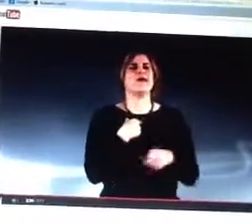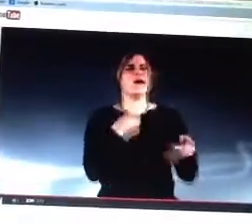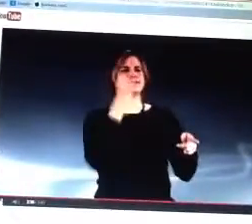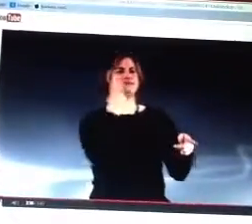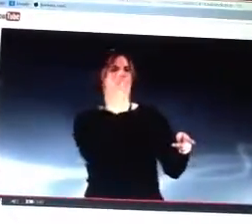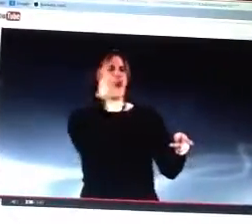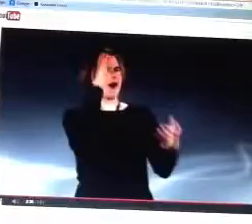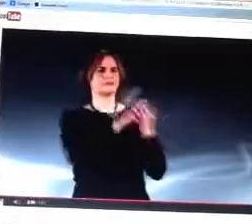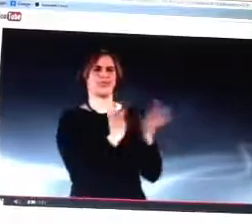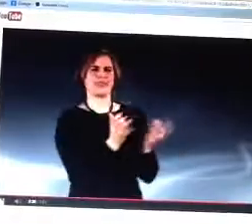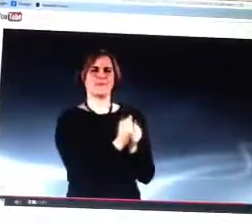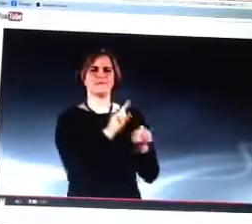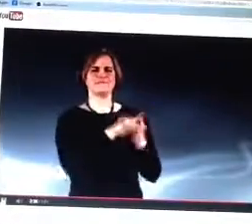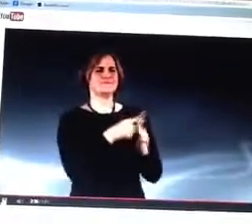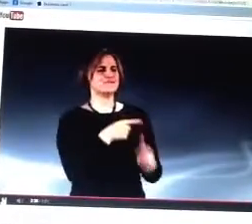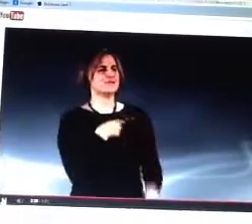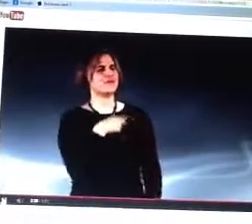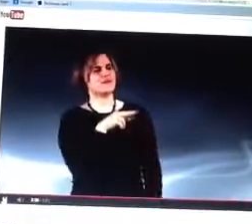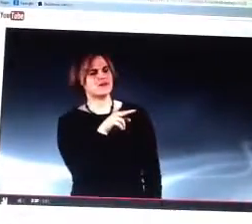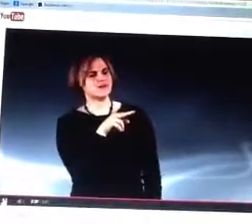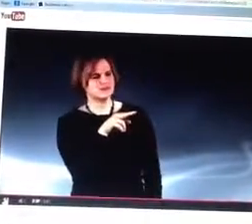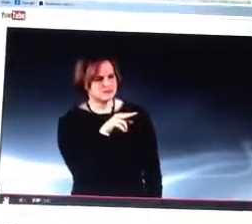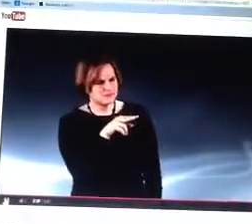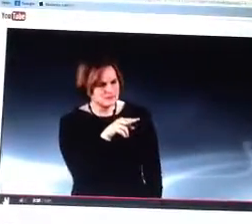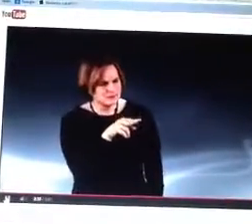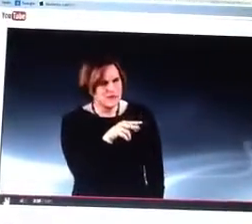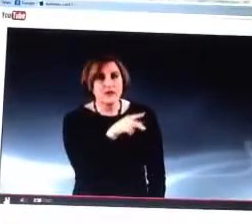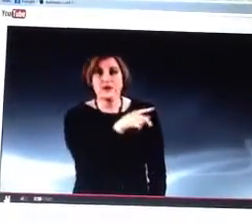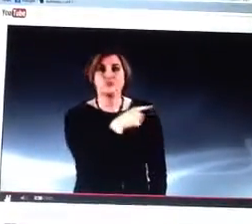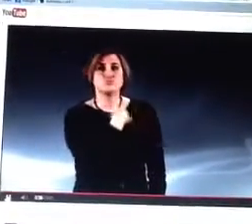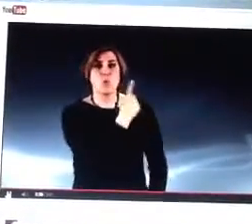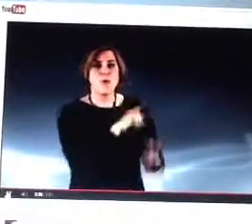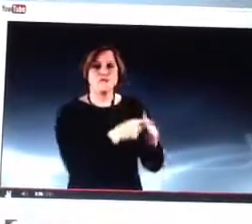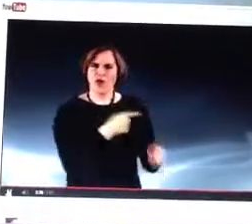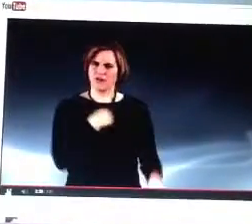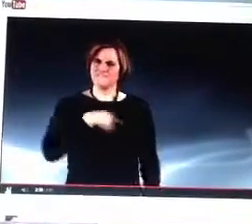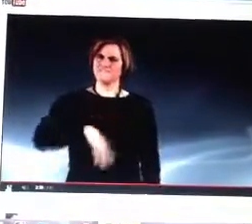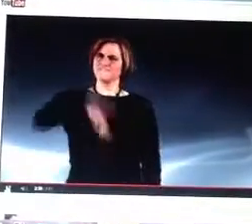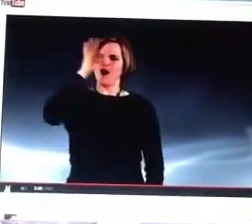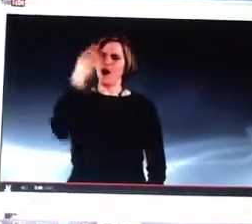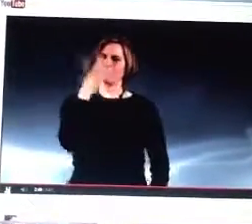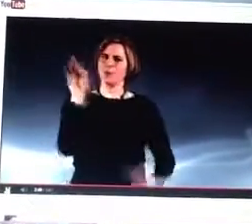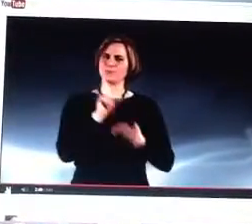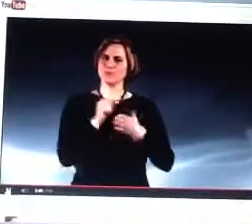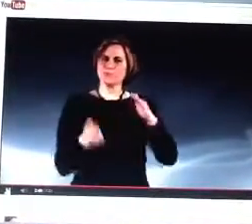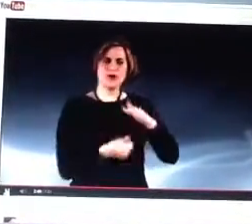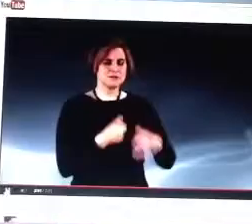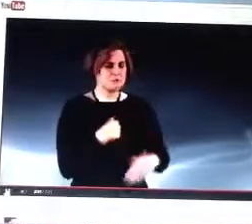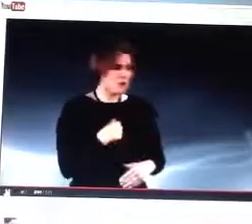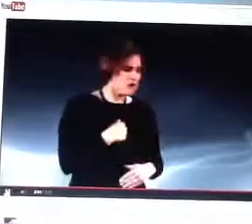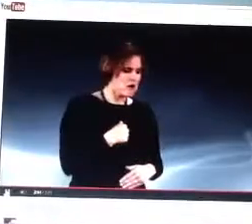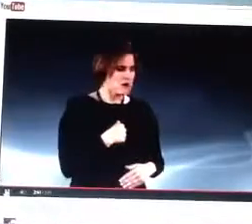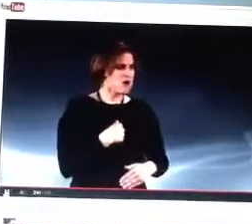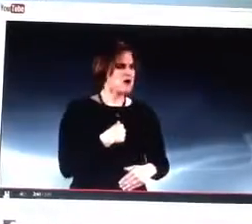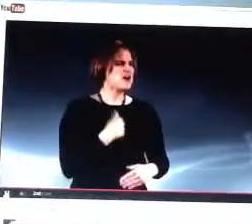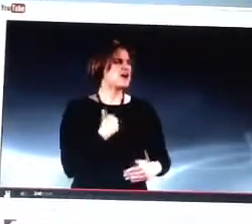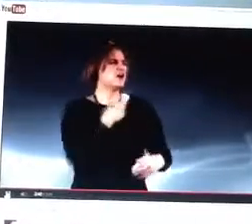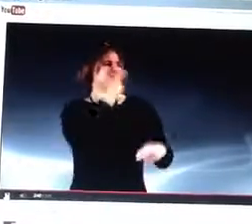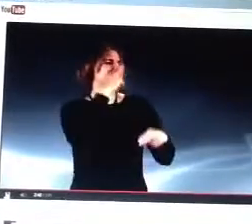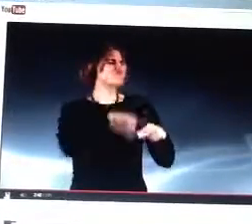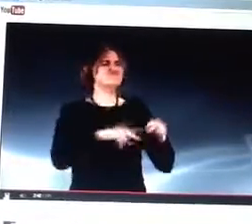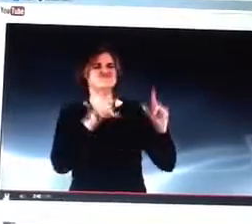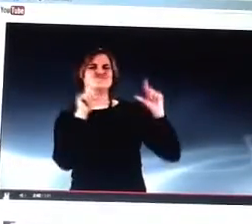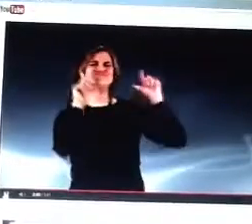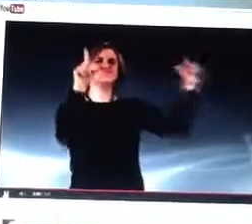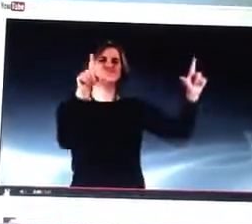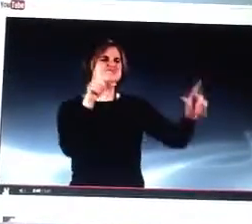So, a few days later, I saw my husband. He was talking with his friend, and he told his friend that he found the picture in